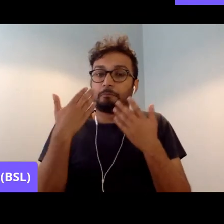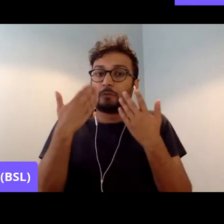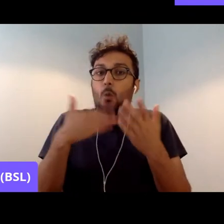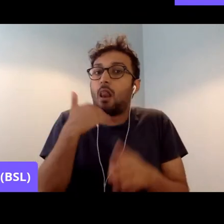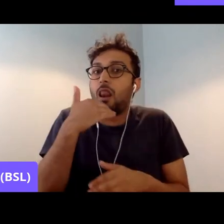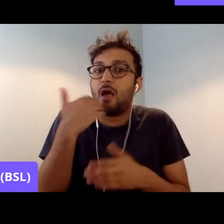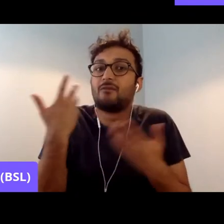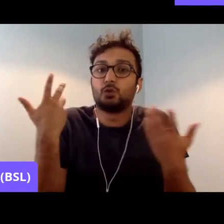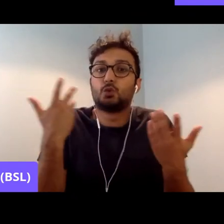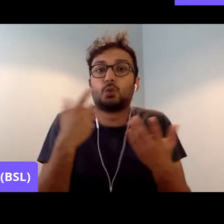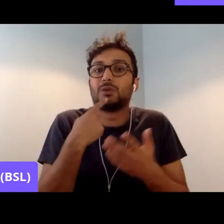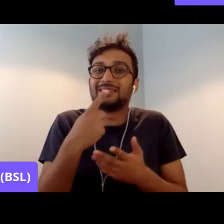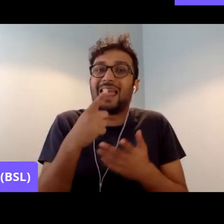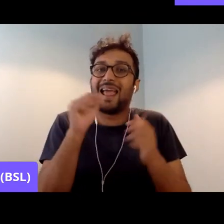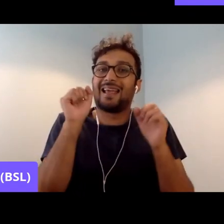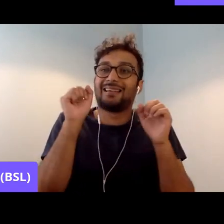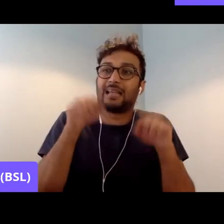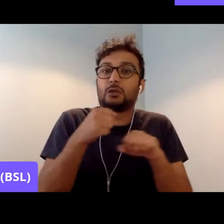of that assertion.